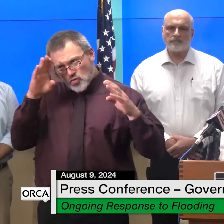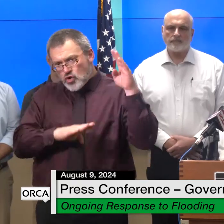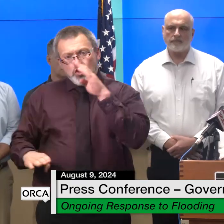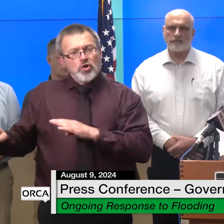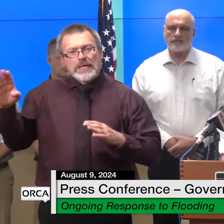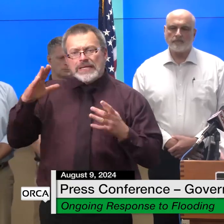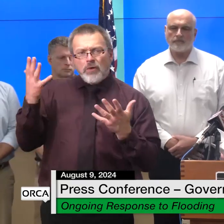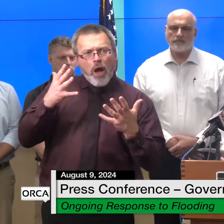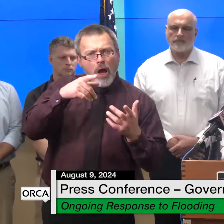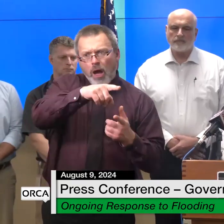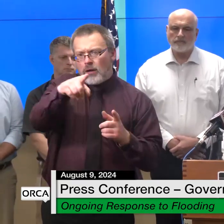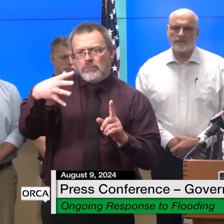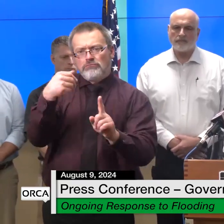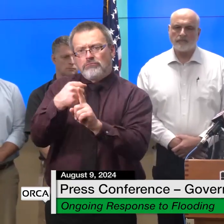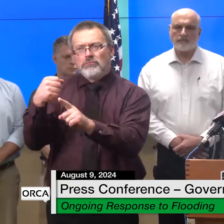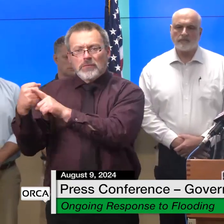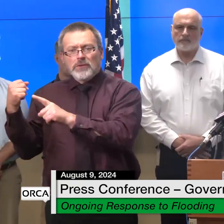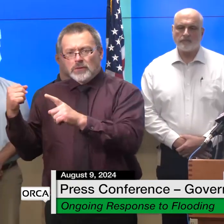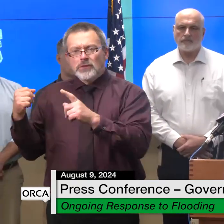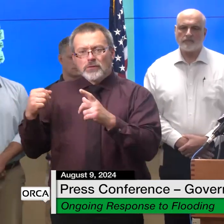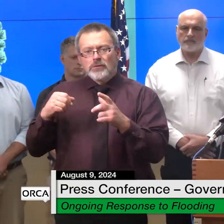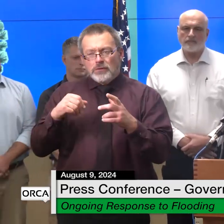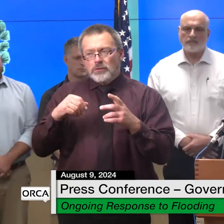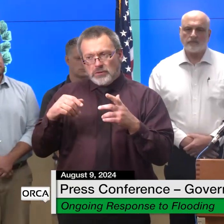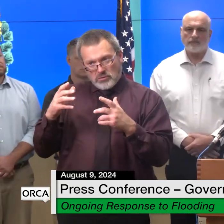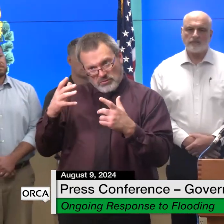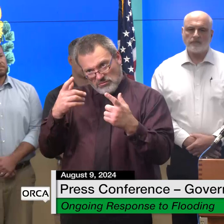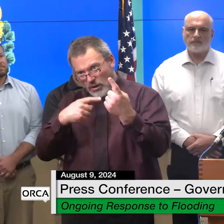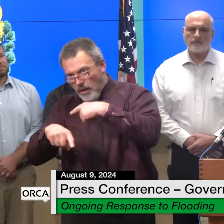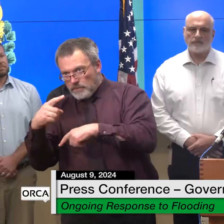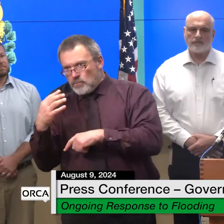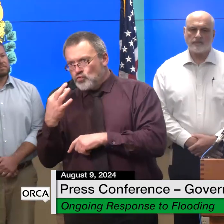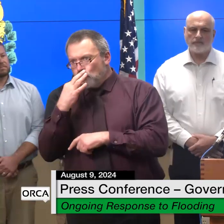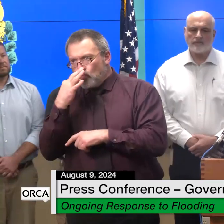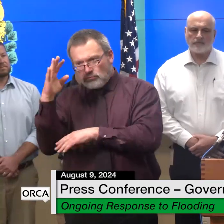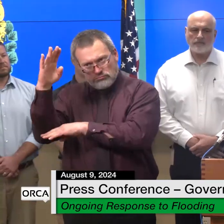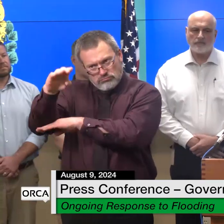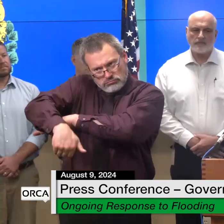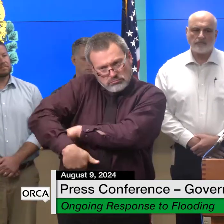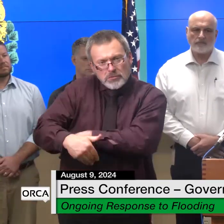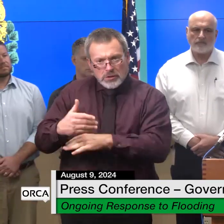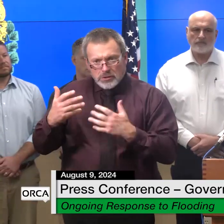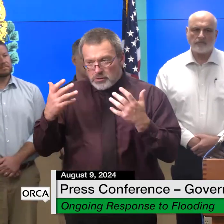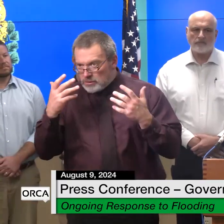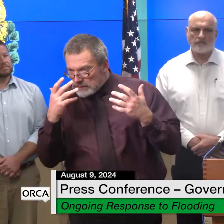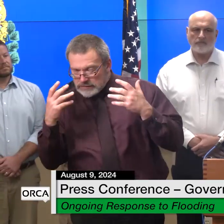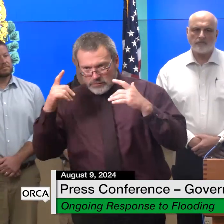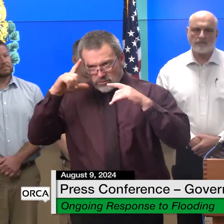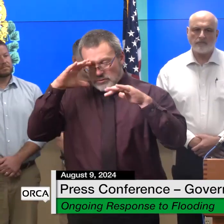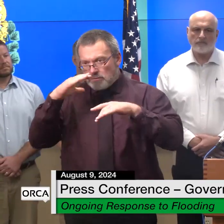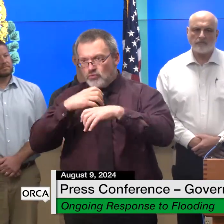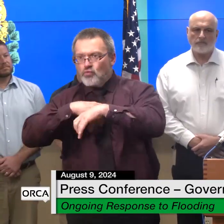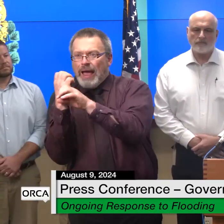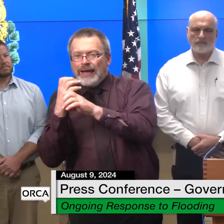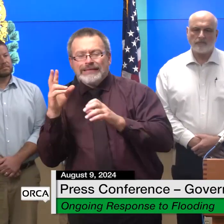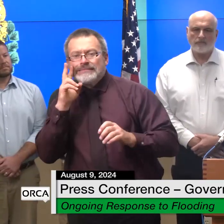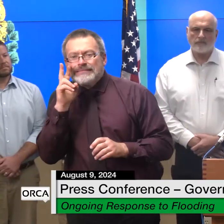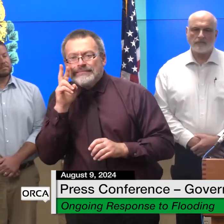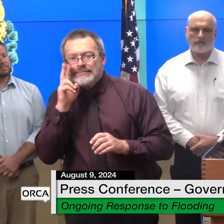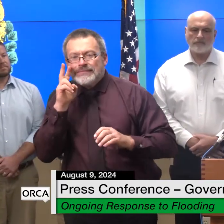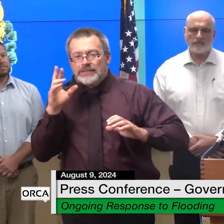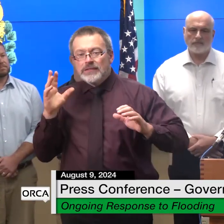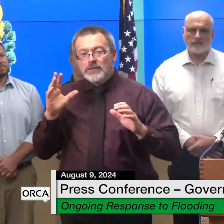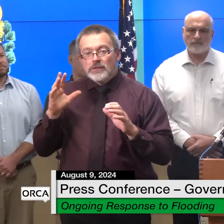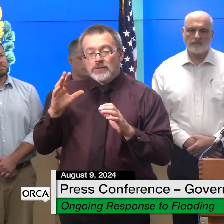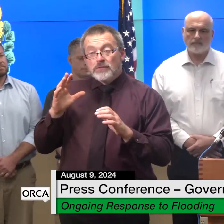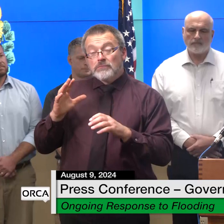we face for years in 2023 there were 16 homes FEMA identified